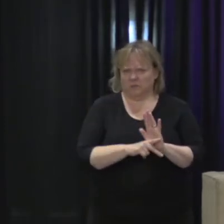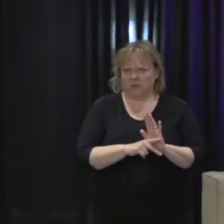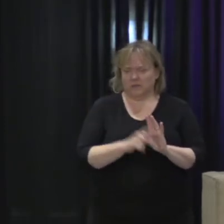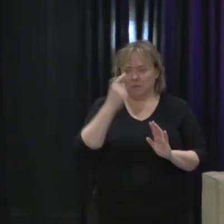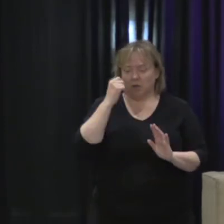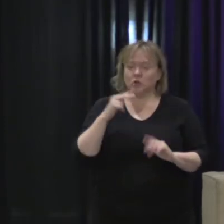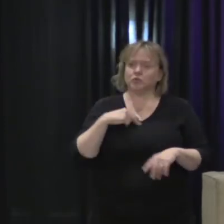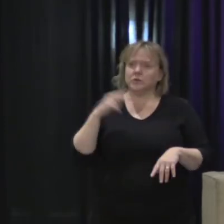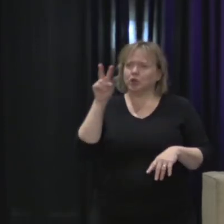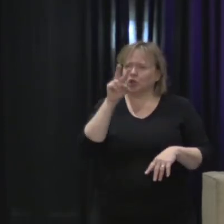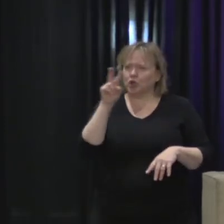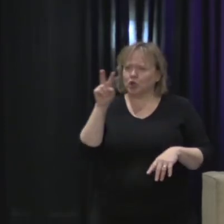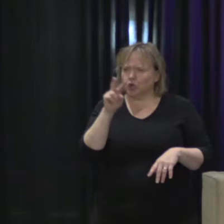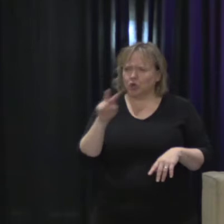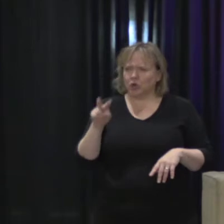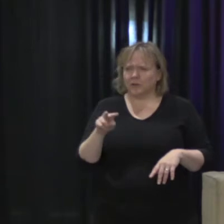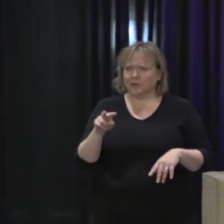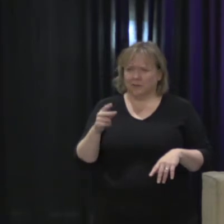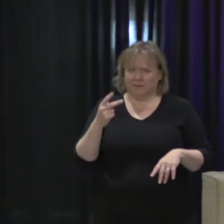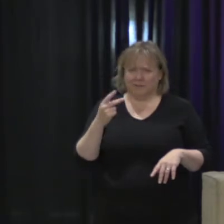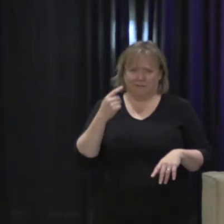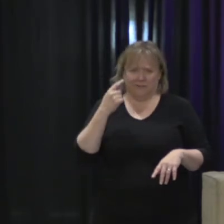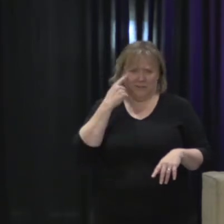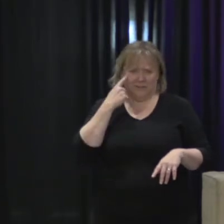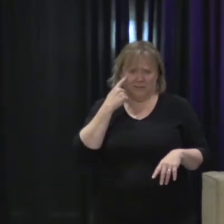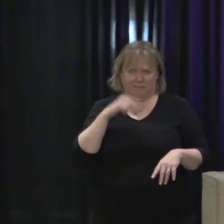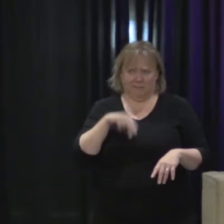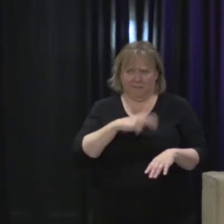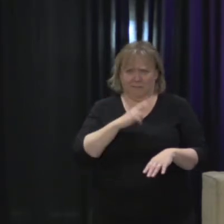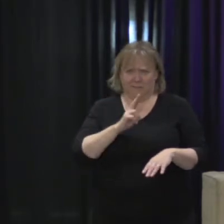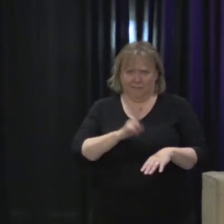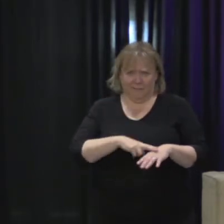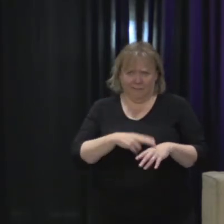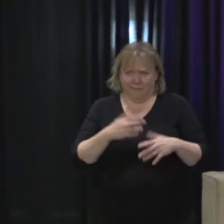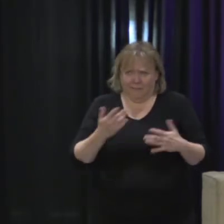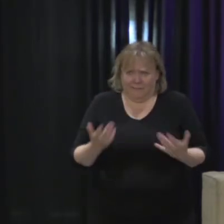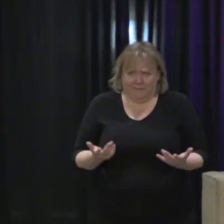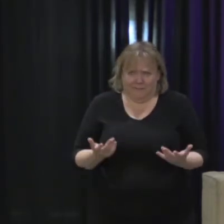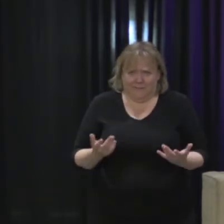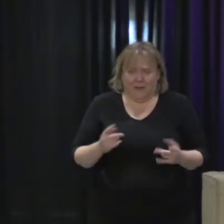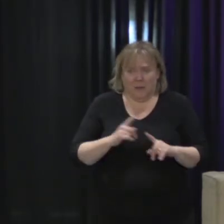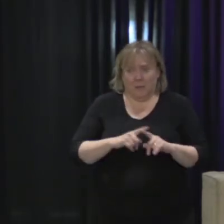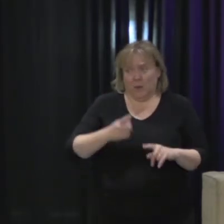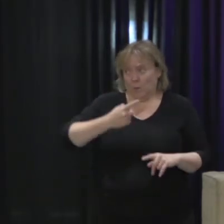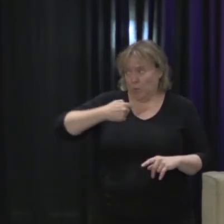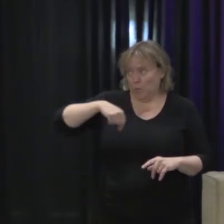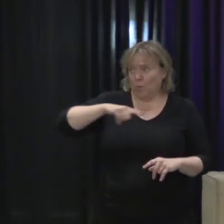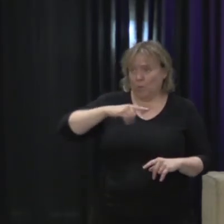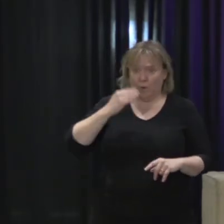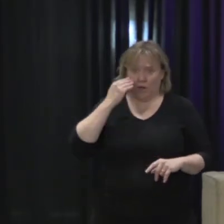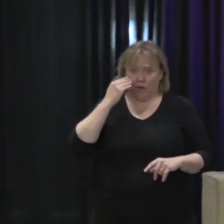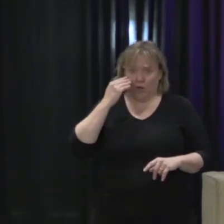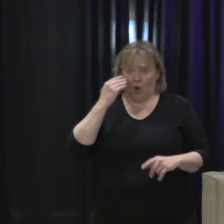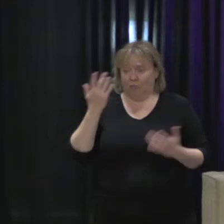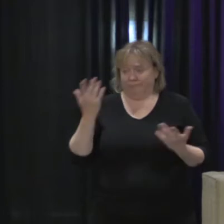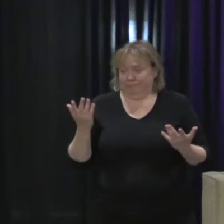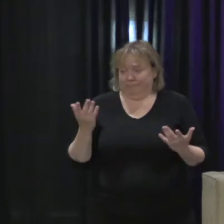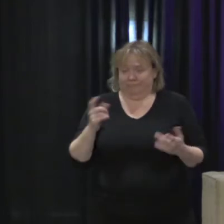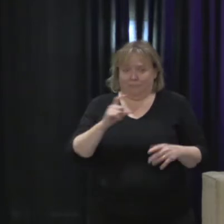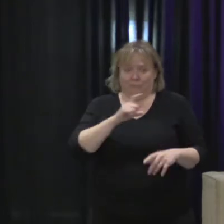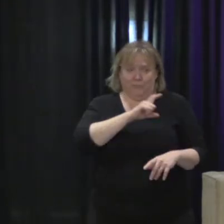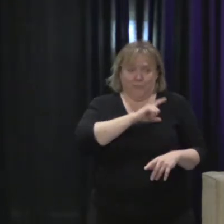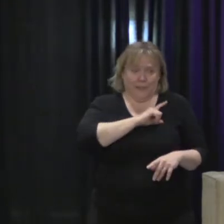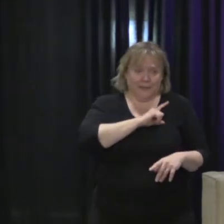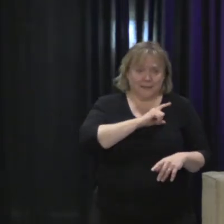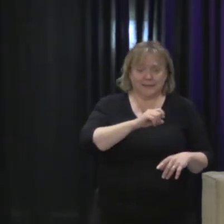on their face seem kind of duh, they seem kind of obvious. But in practice, we know in our work, whether it's with police departments or other